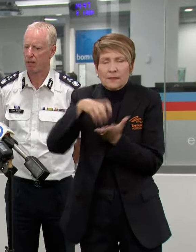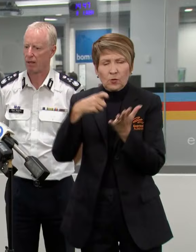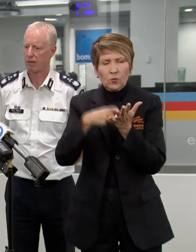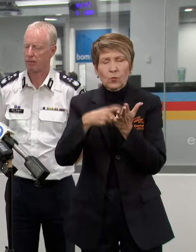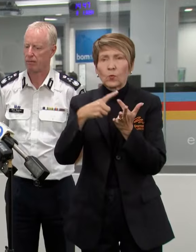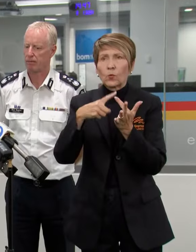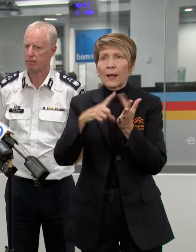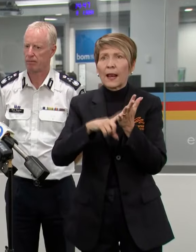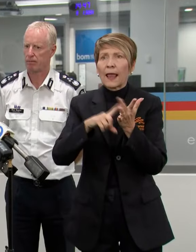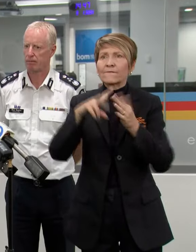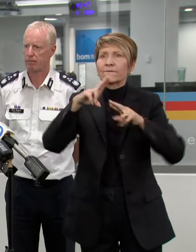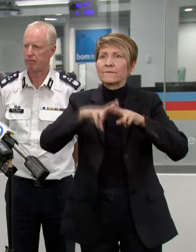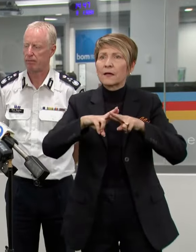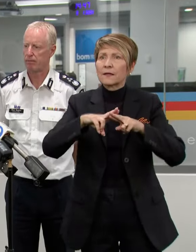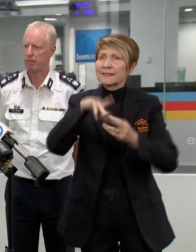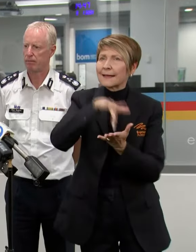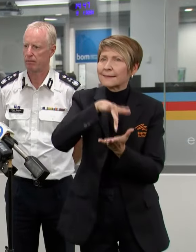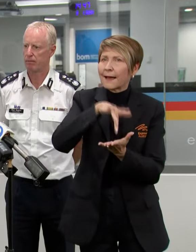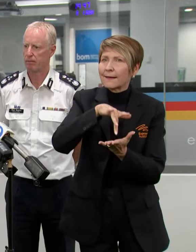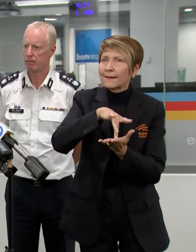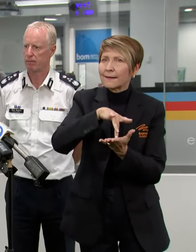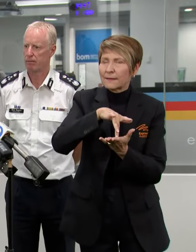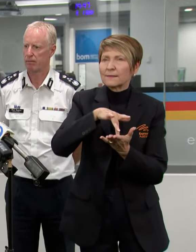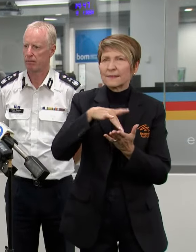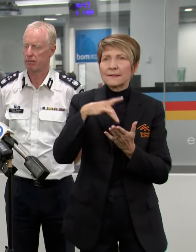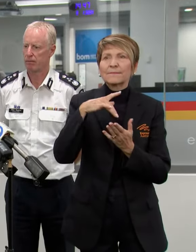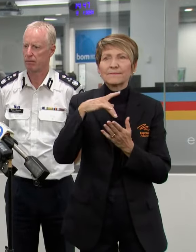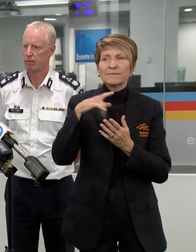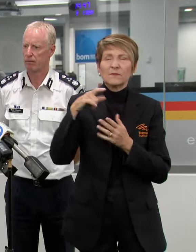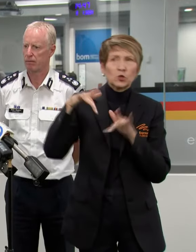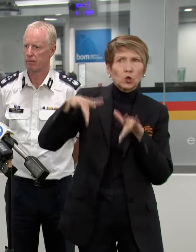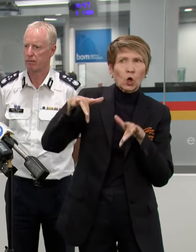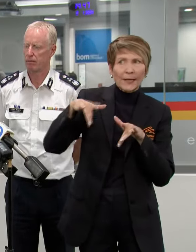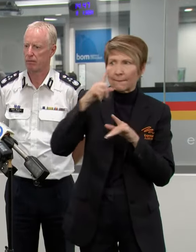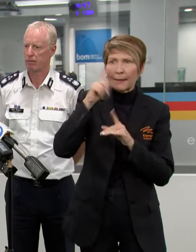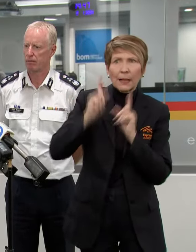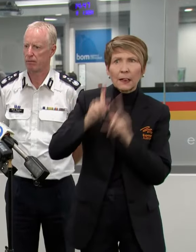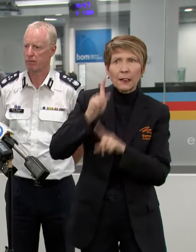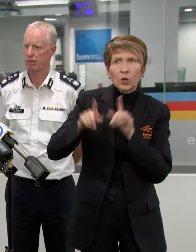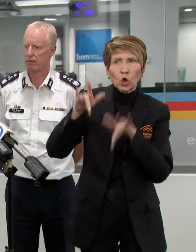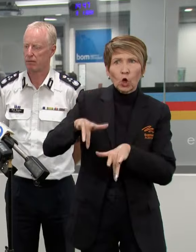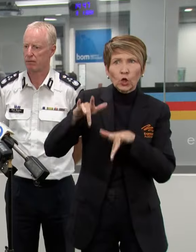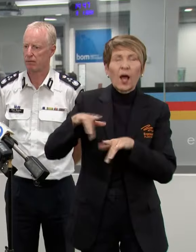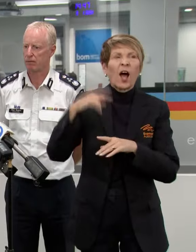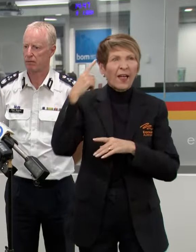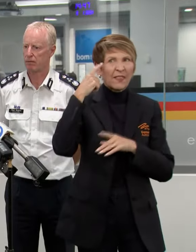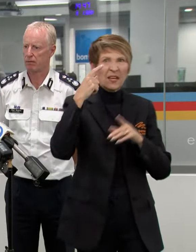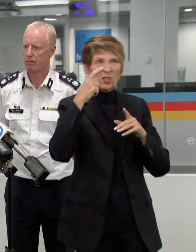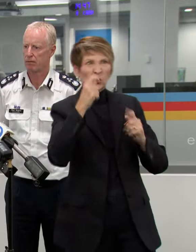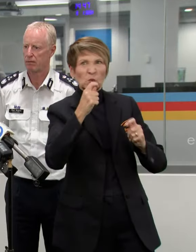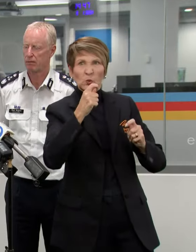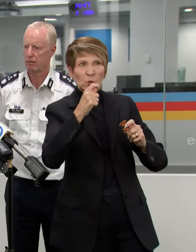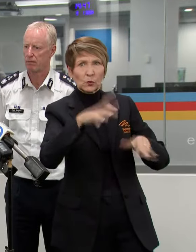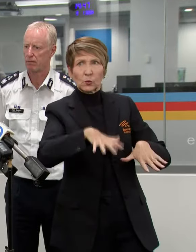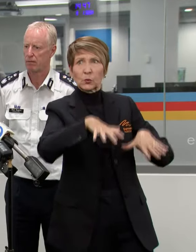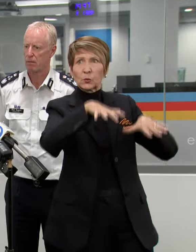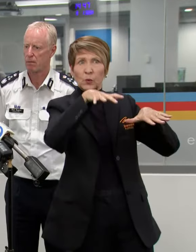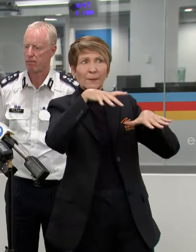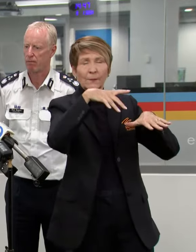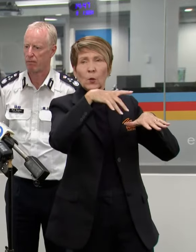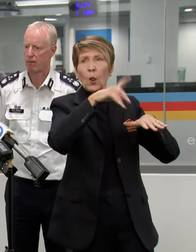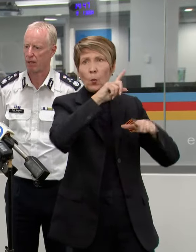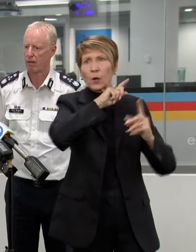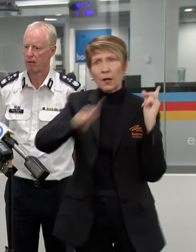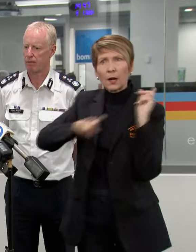warnings come out that we will see increases in numbers there. Again, people need to have a plan. Make sure that you